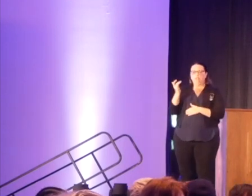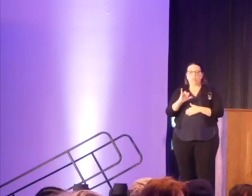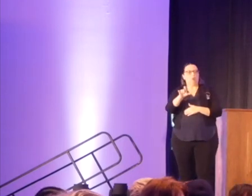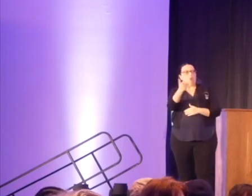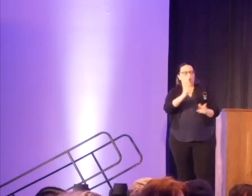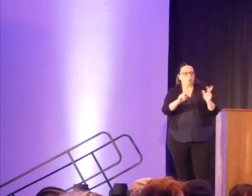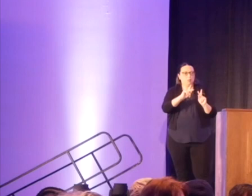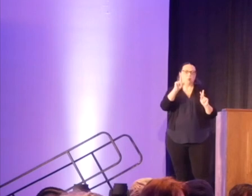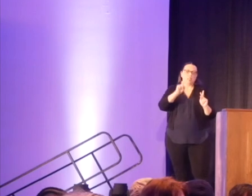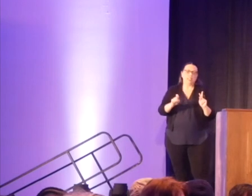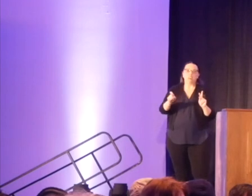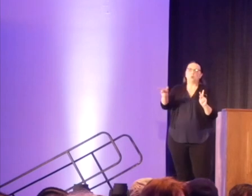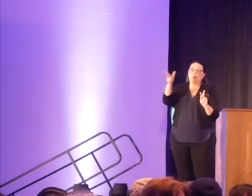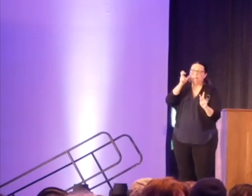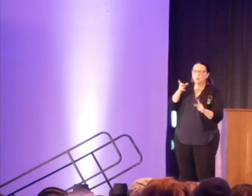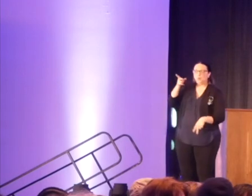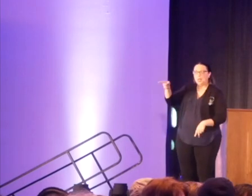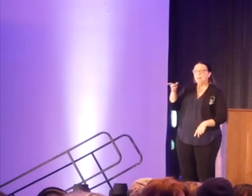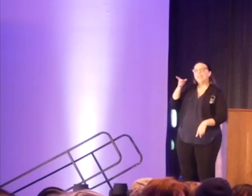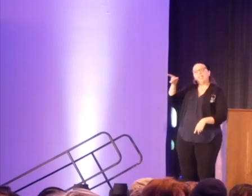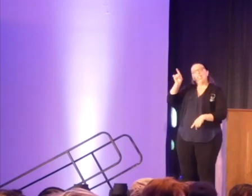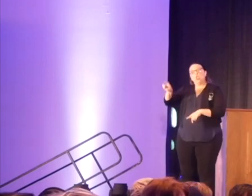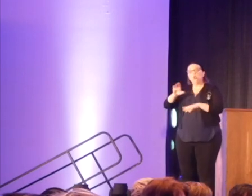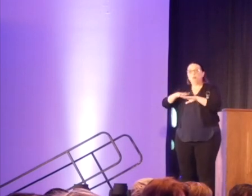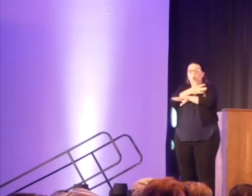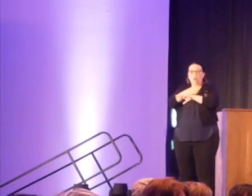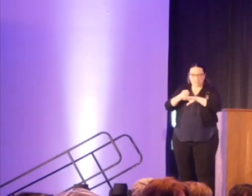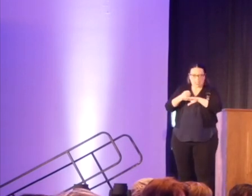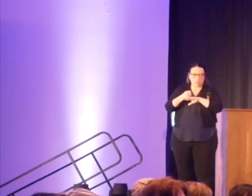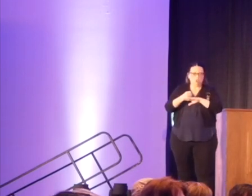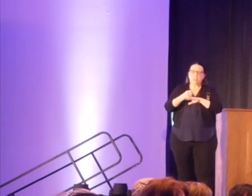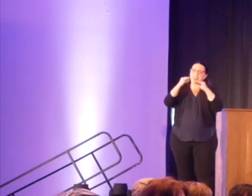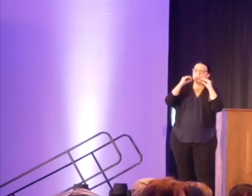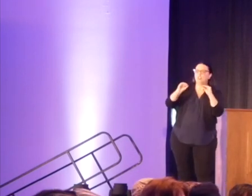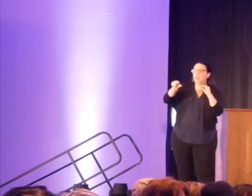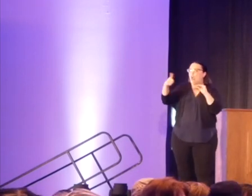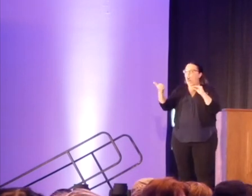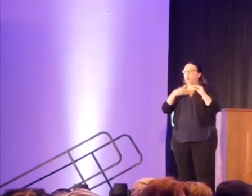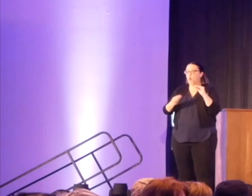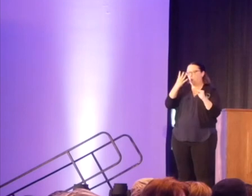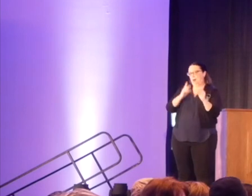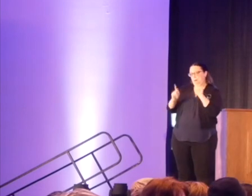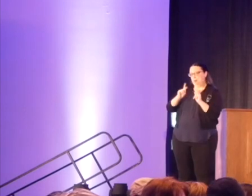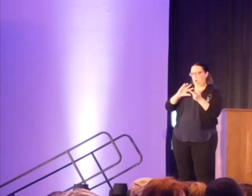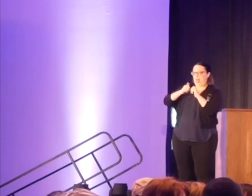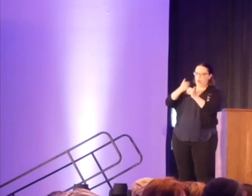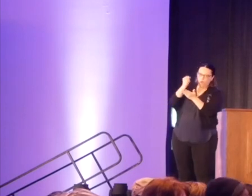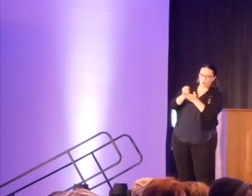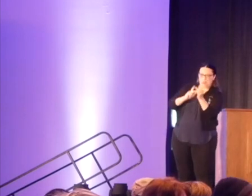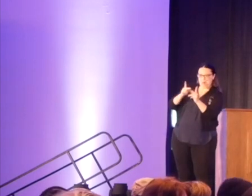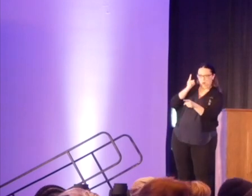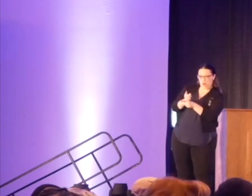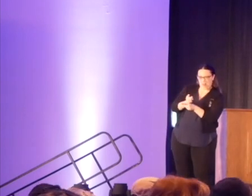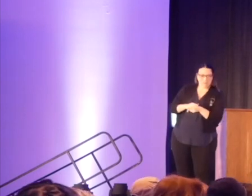need to hear him out. I feel like he should have been on a stage like this teaching other white people how to treat people correctly. Yeah, I want